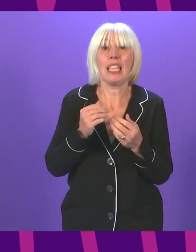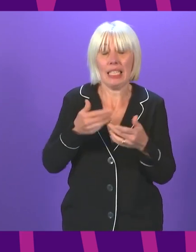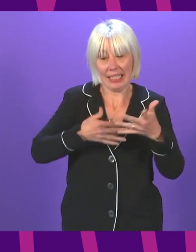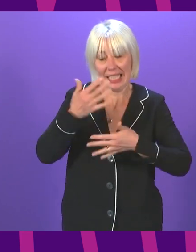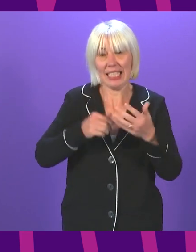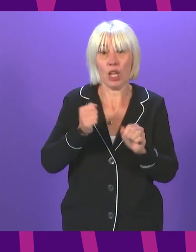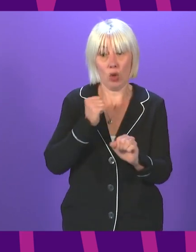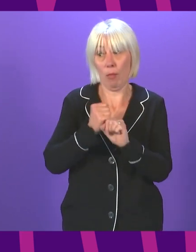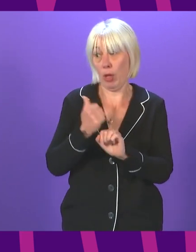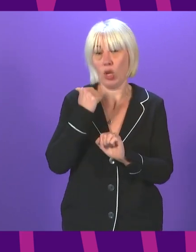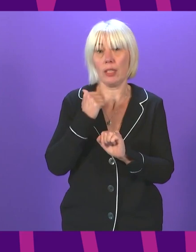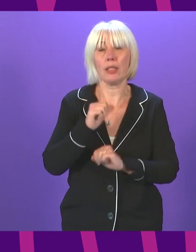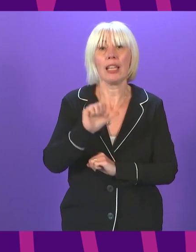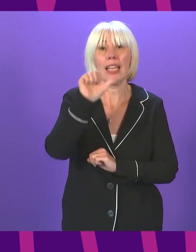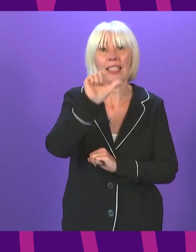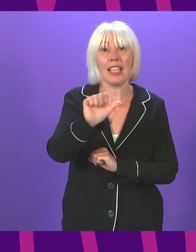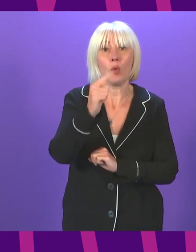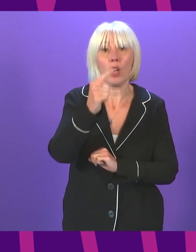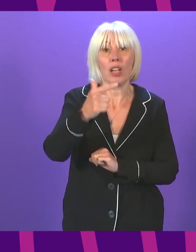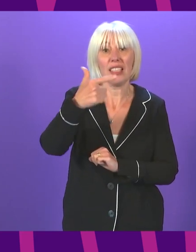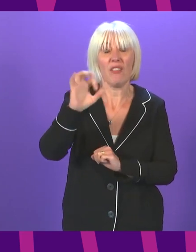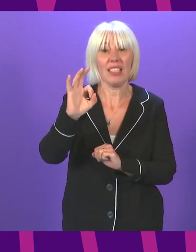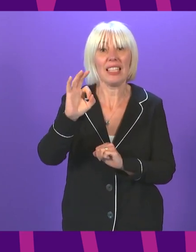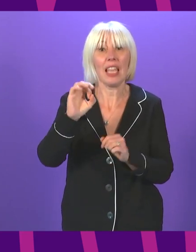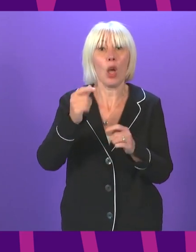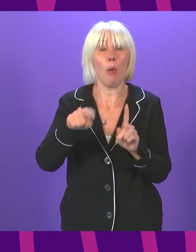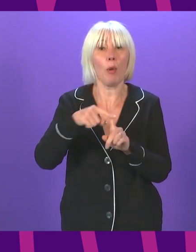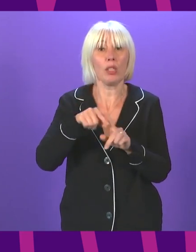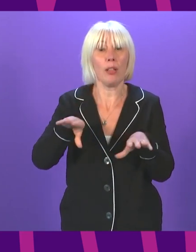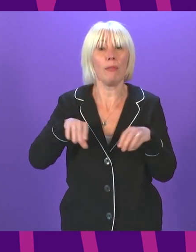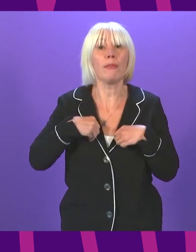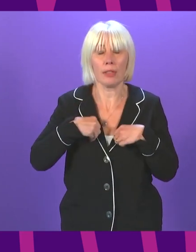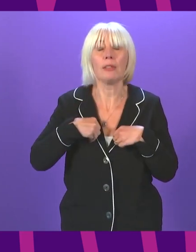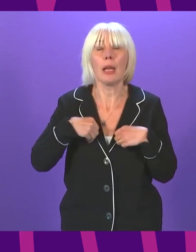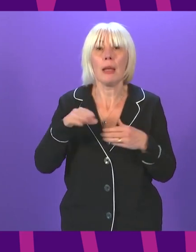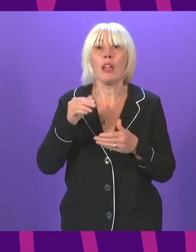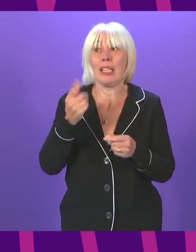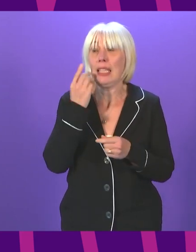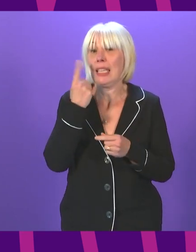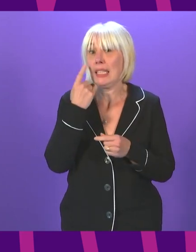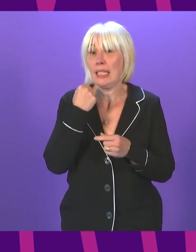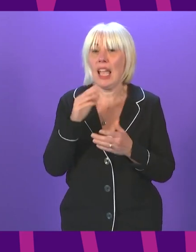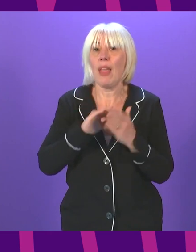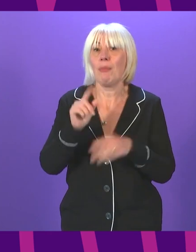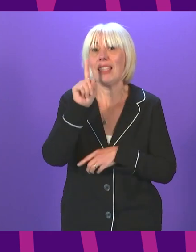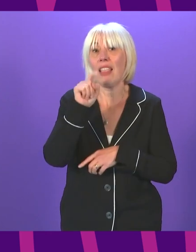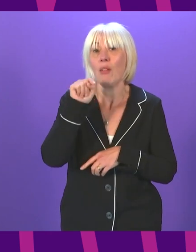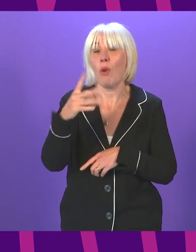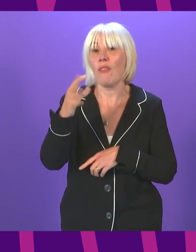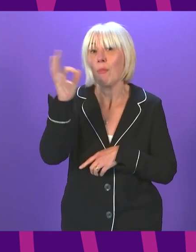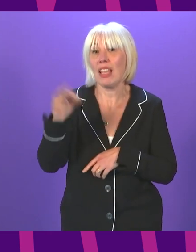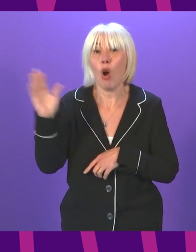ago. 6,170 positive cases were reported yesterday, 11.5% of tests carried out.